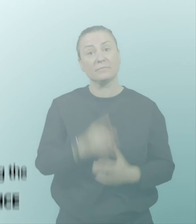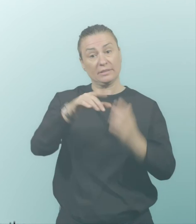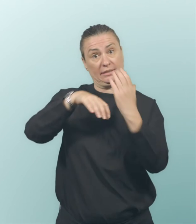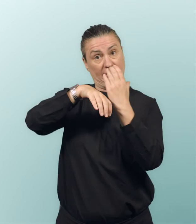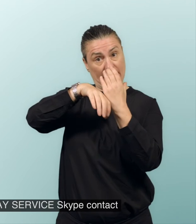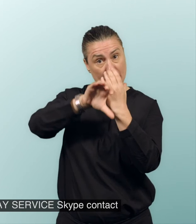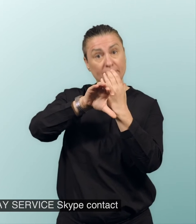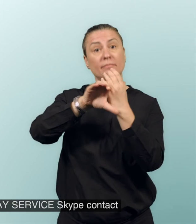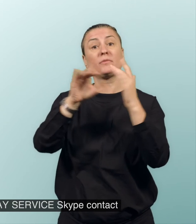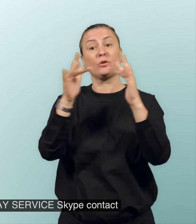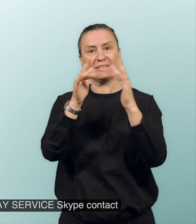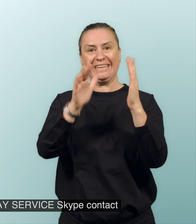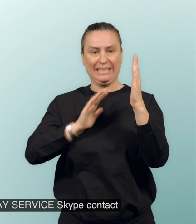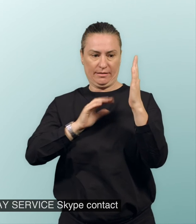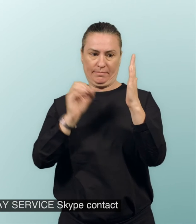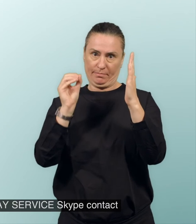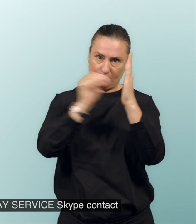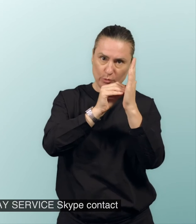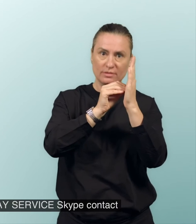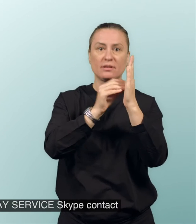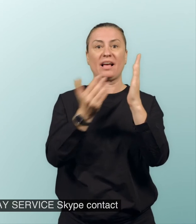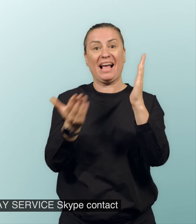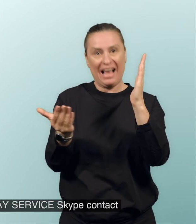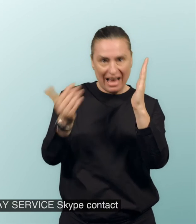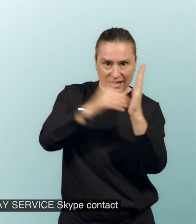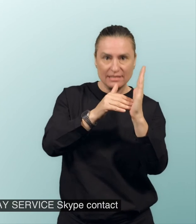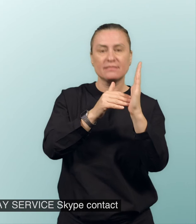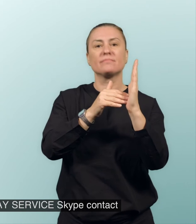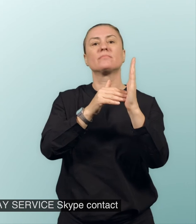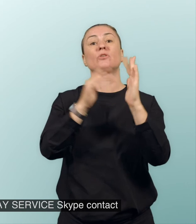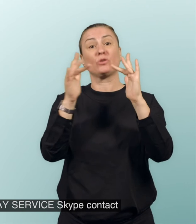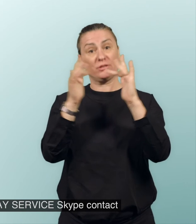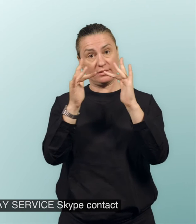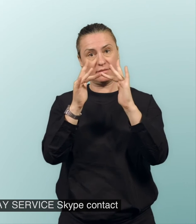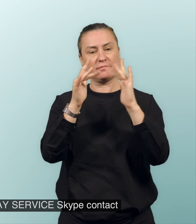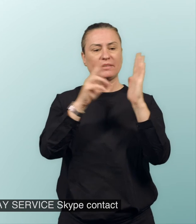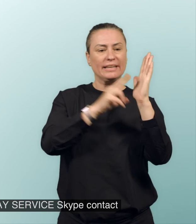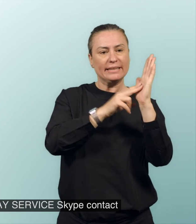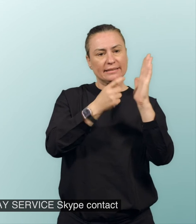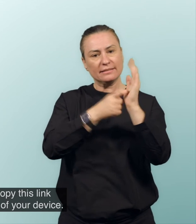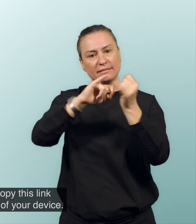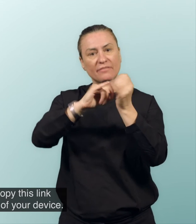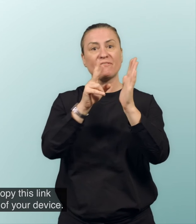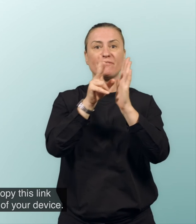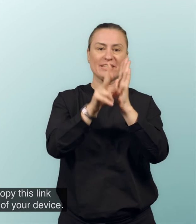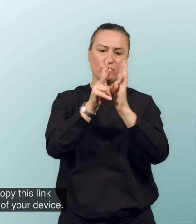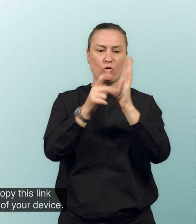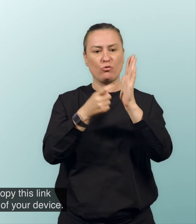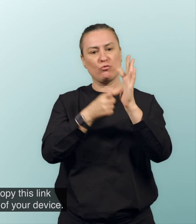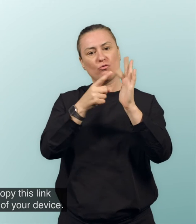To get the NRS Video Relay service Skype contact, you need to copy this link